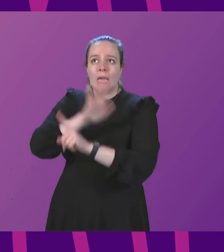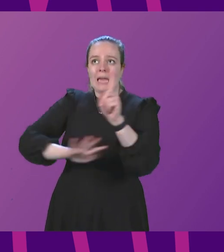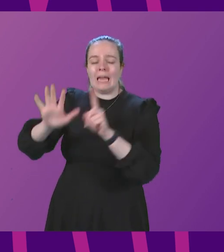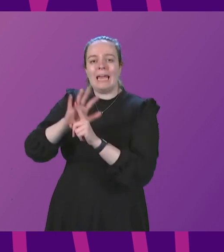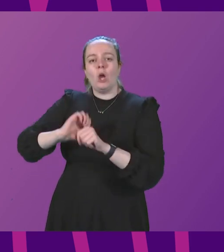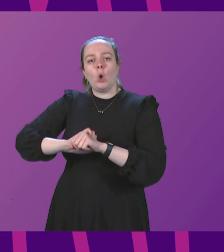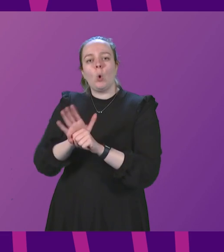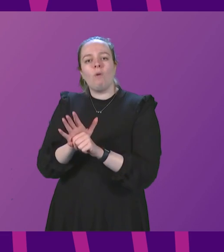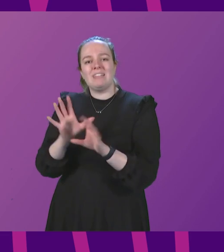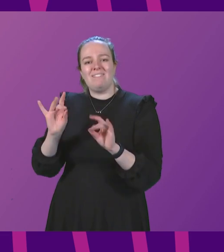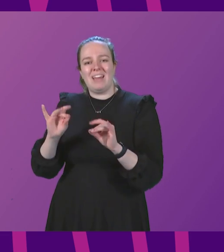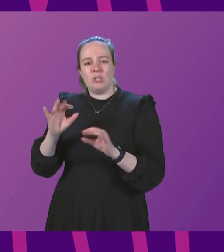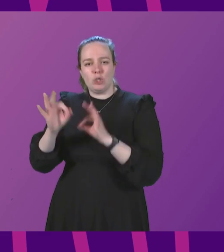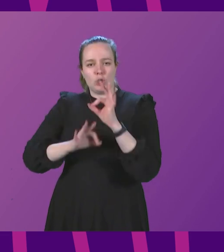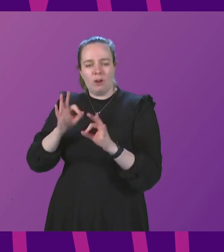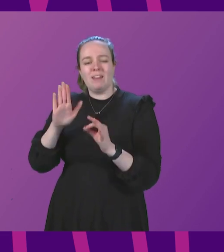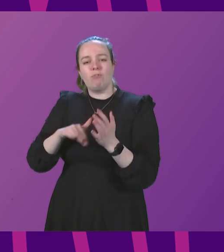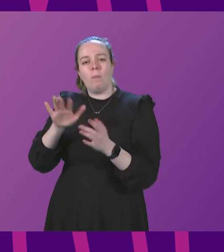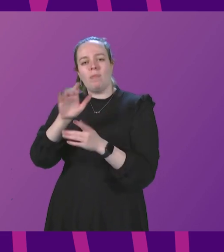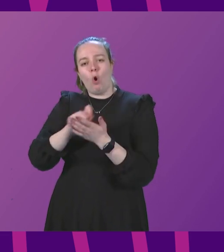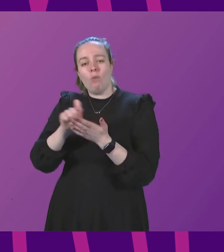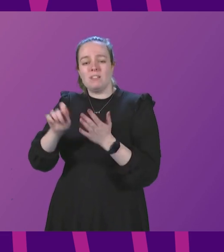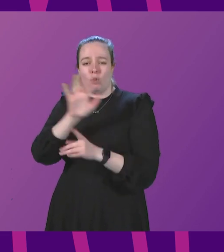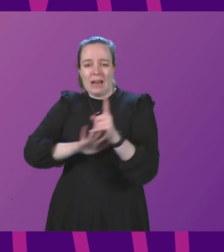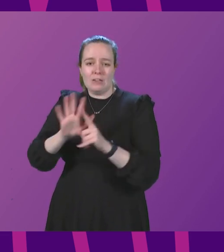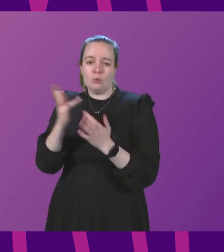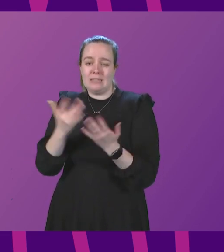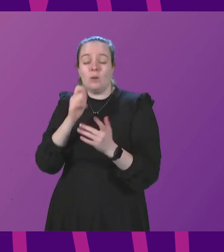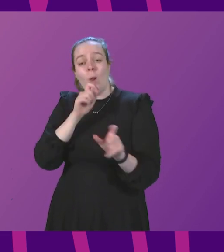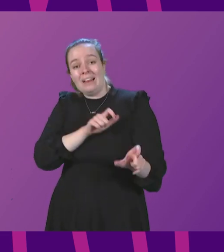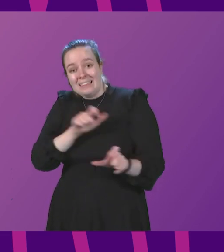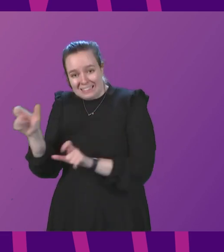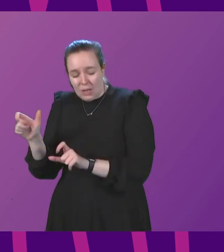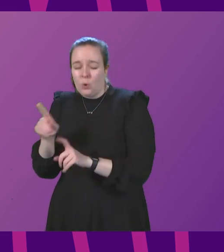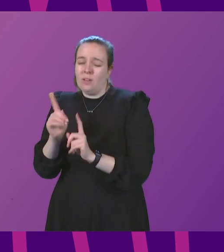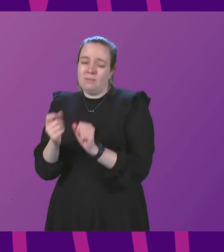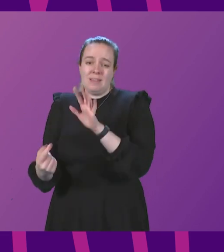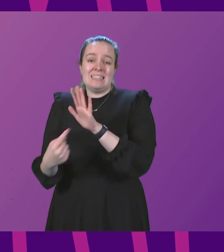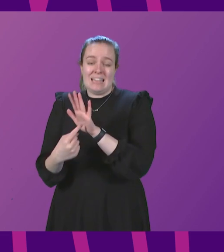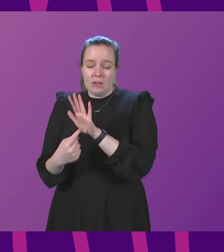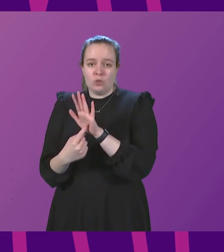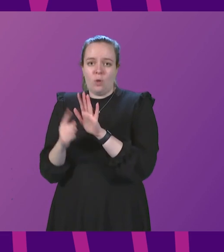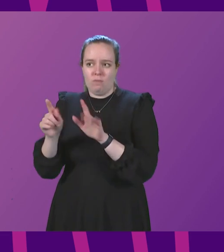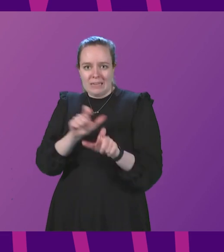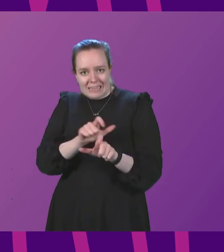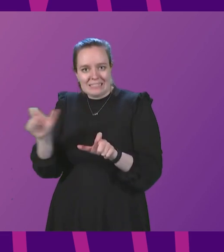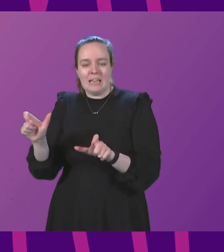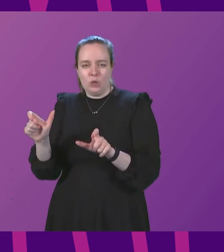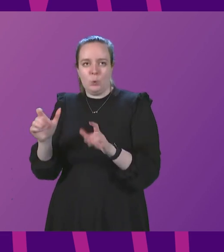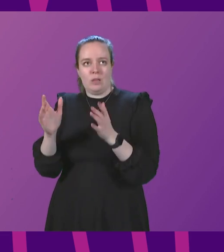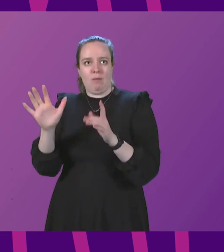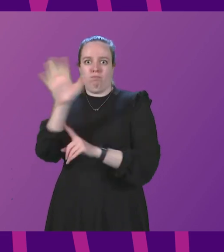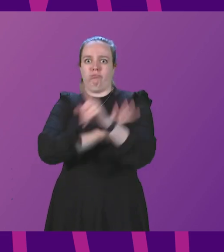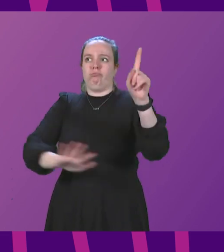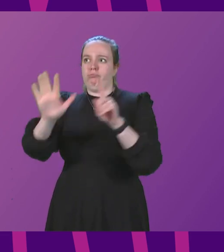infection survey conducted by the Office for National Statistics will continue. It is essential, however, that it continues at scale,